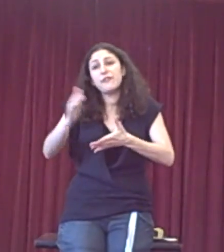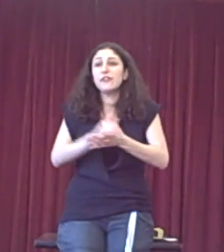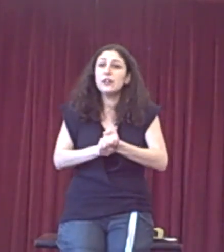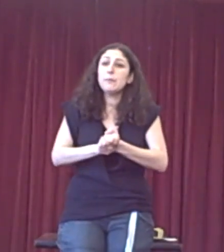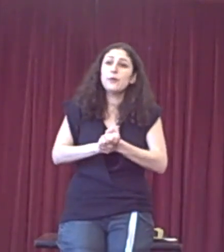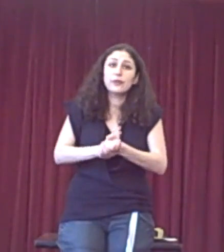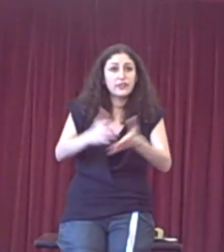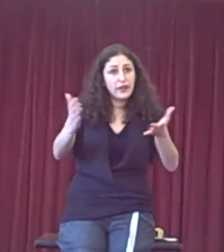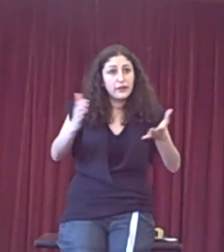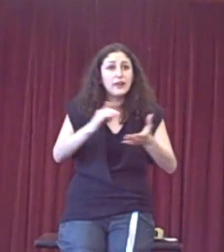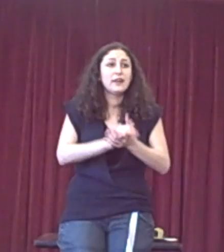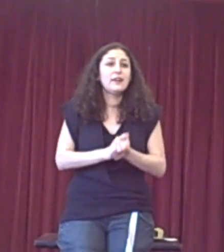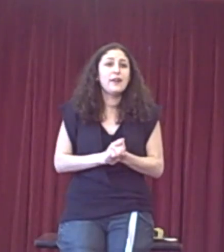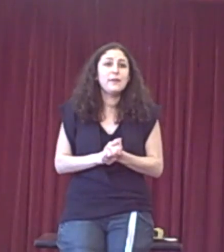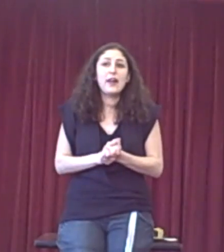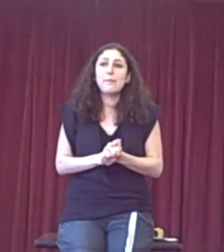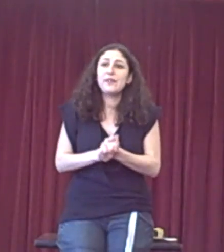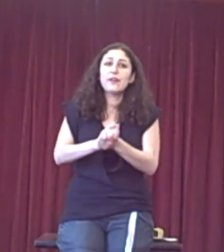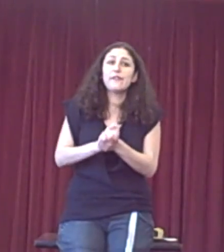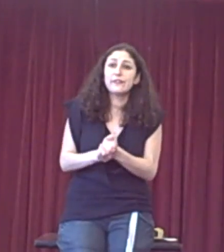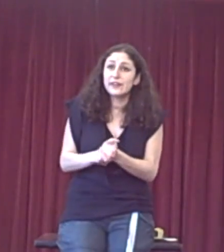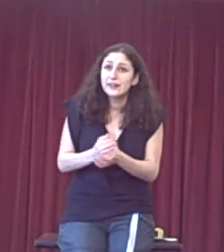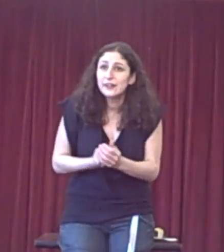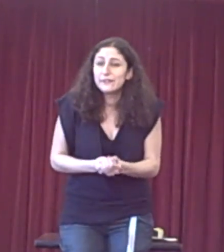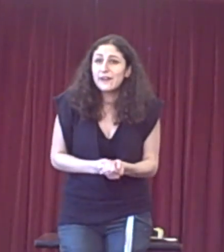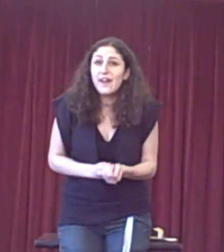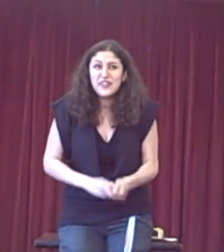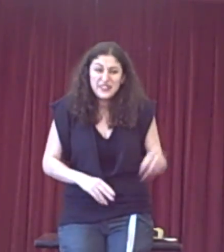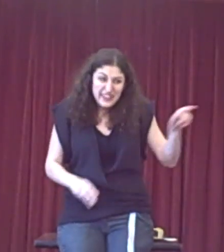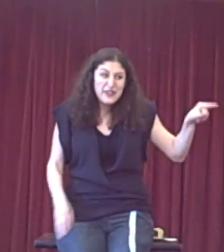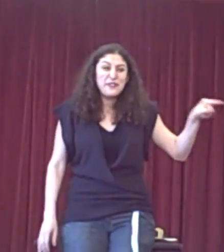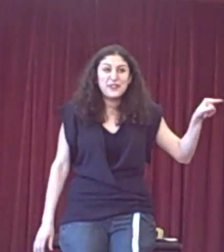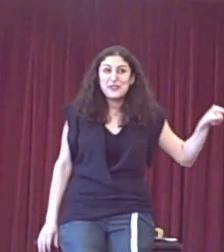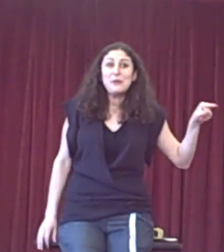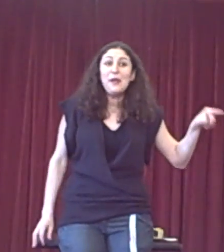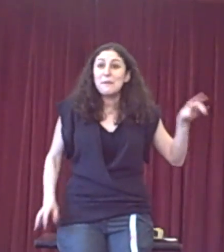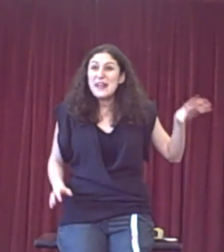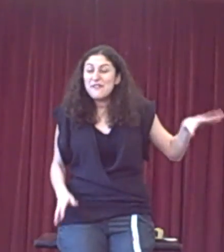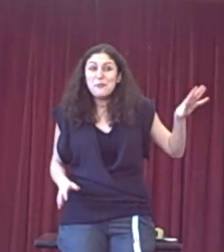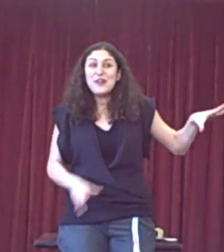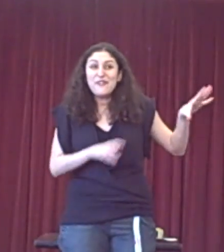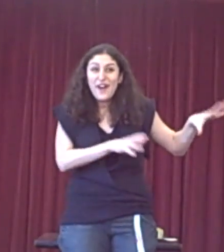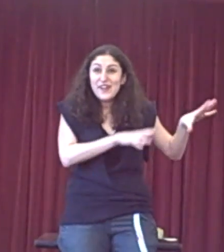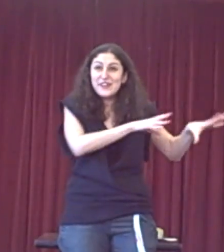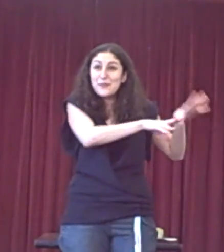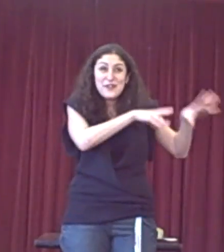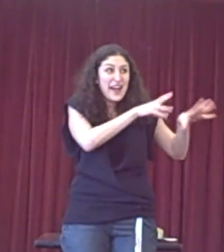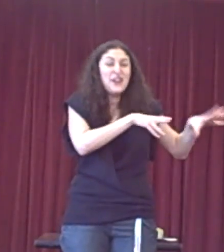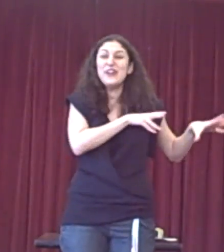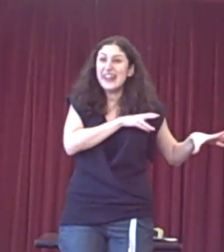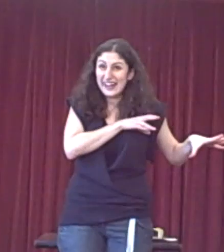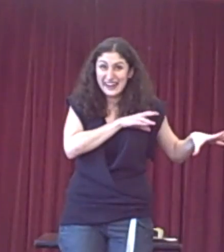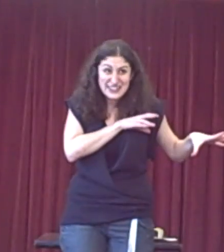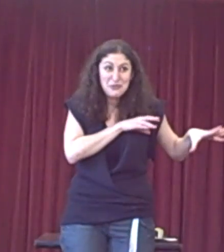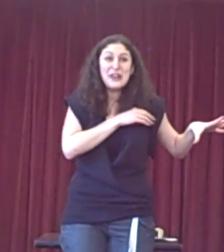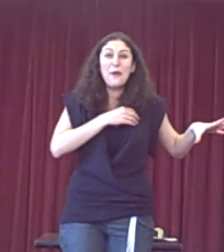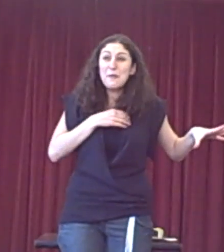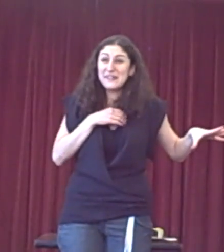offering you pork. So, you know, we hope that you go for ours. You they offered you beef, and we've had a look at it. It's really horrible and